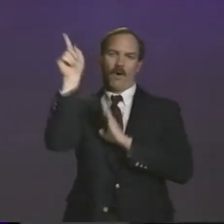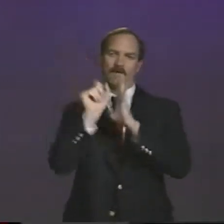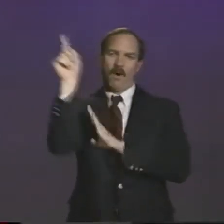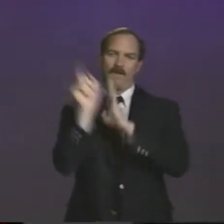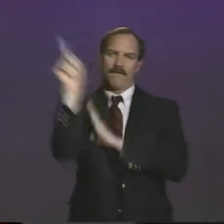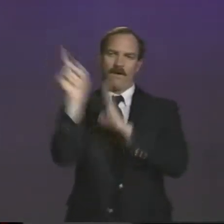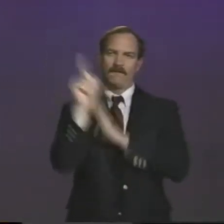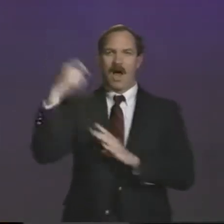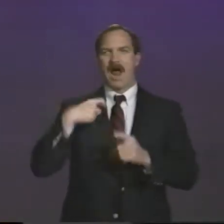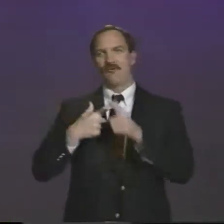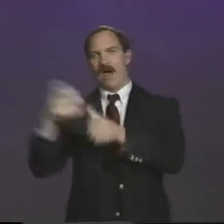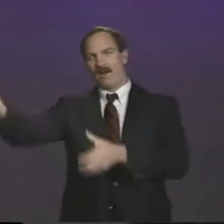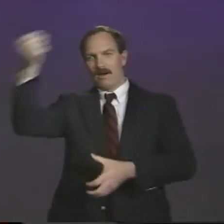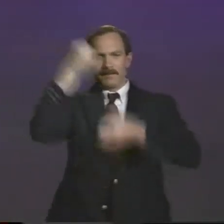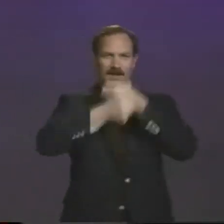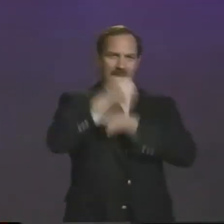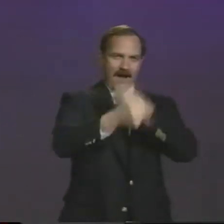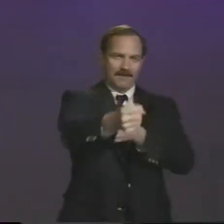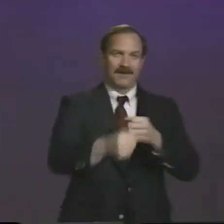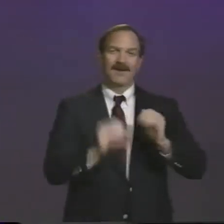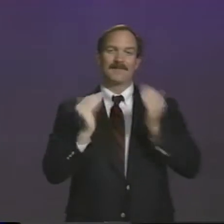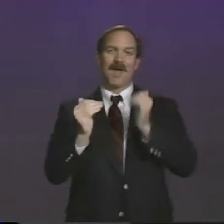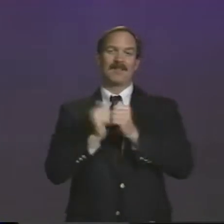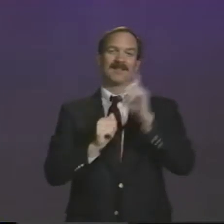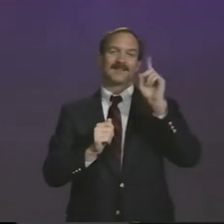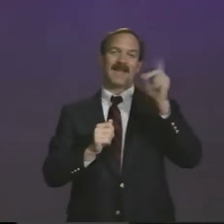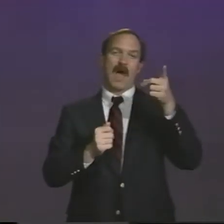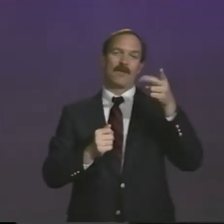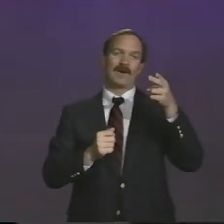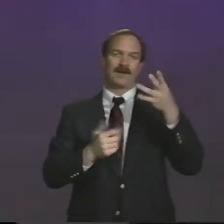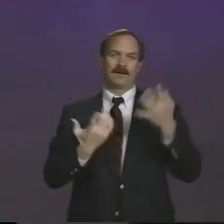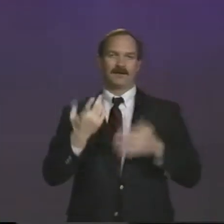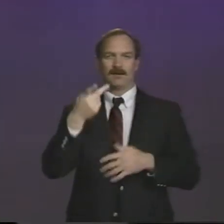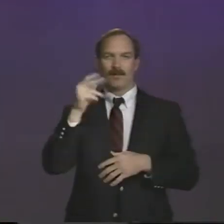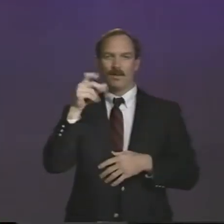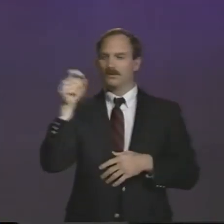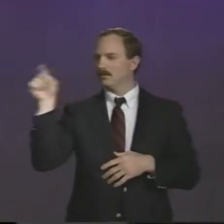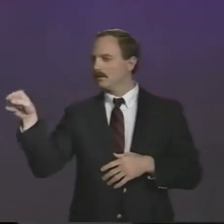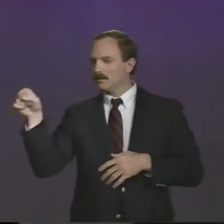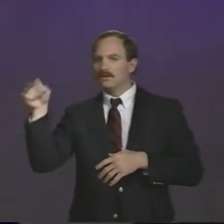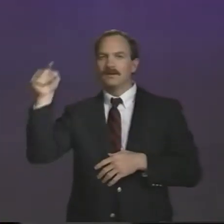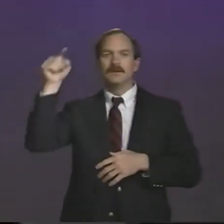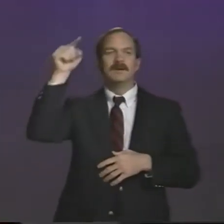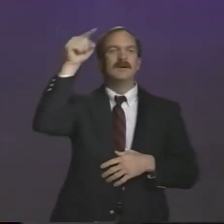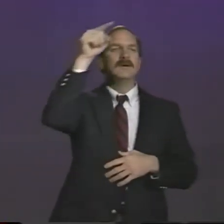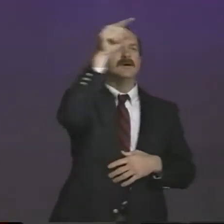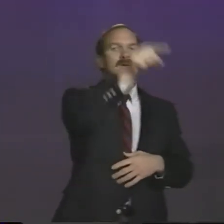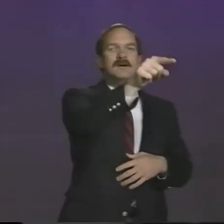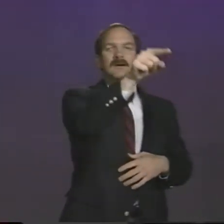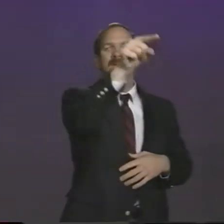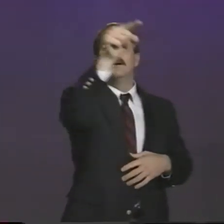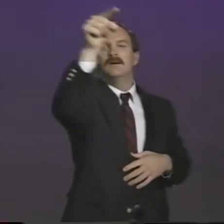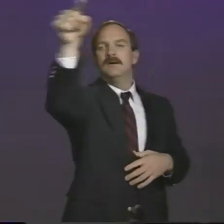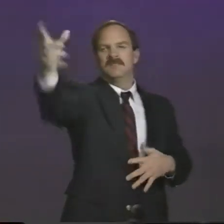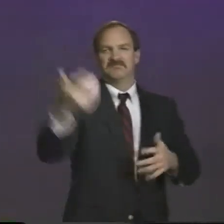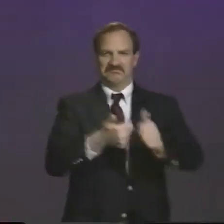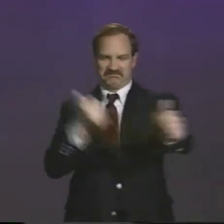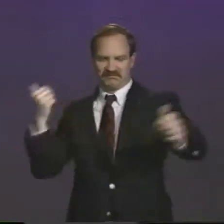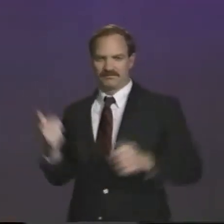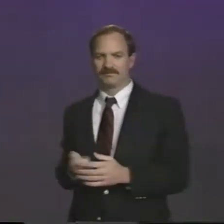individuals go down them, they, of course, get knocked off and the gatekeepers have to go and put them back. It's not like downhill where the poles are set